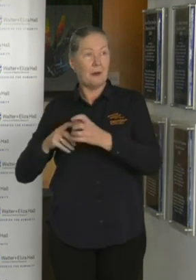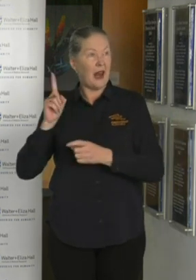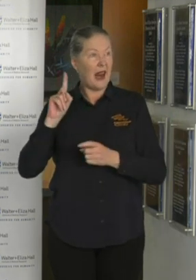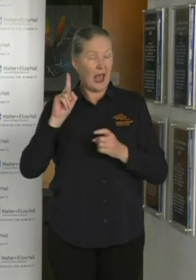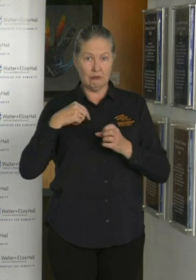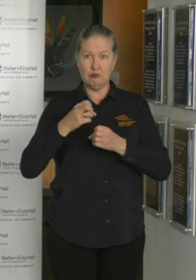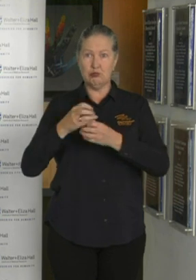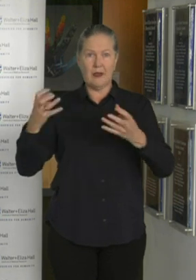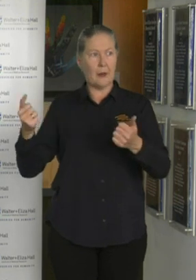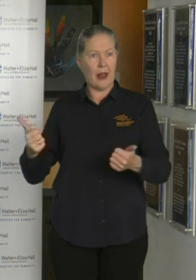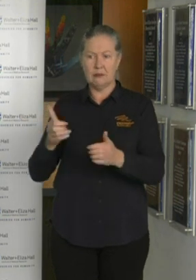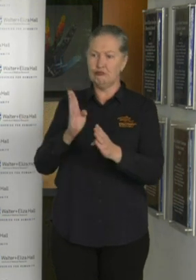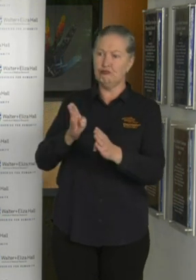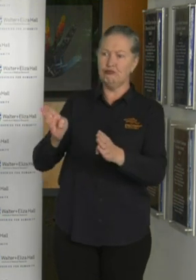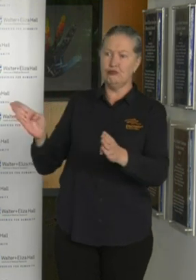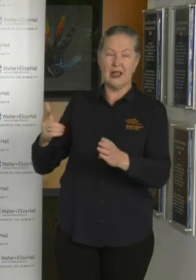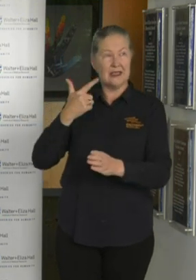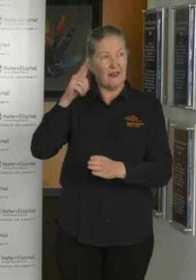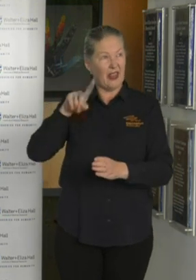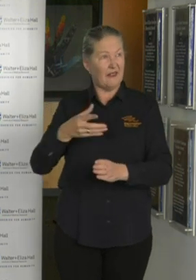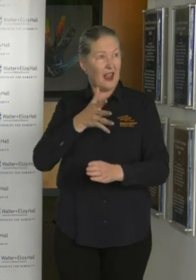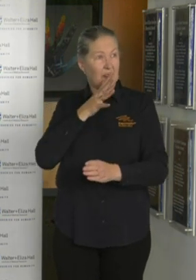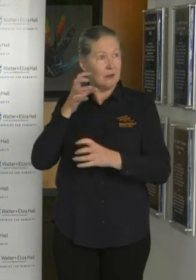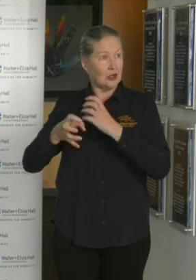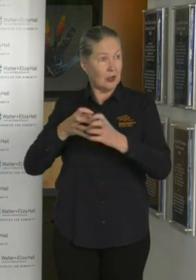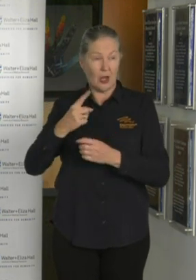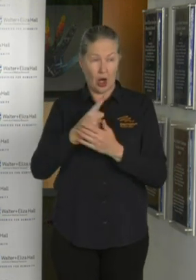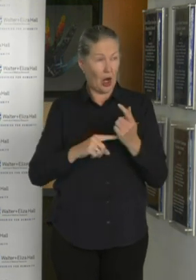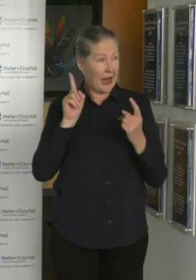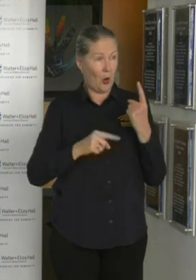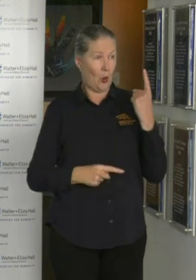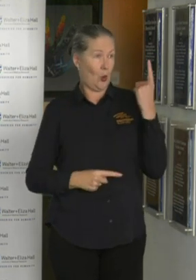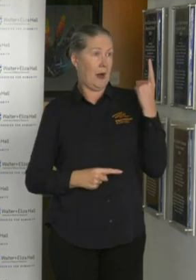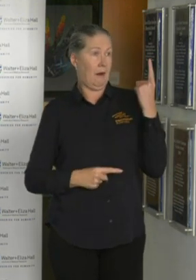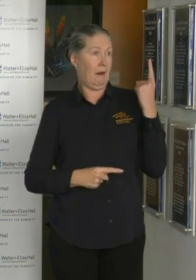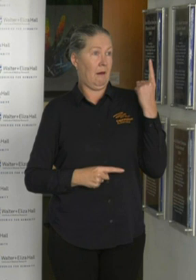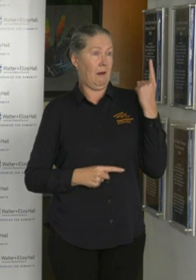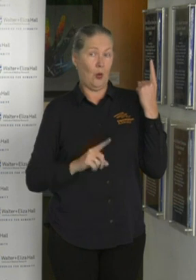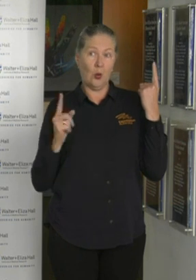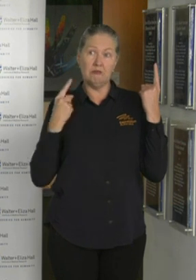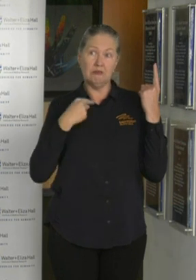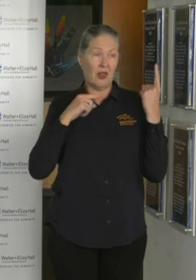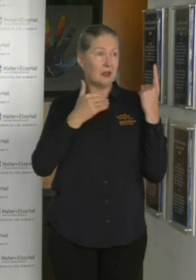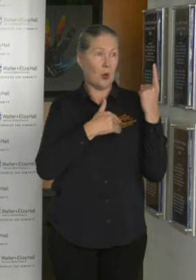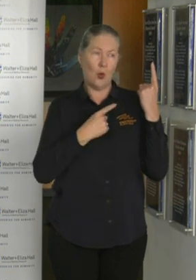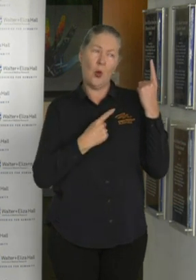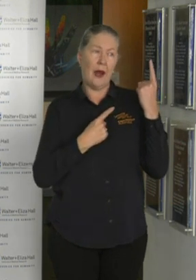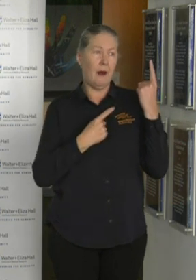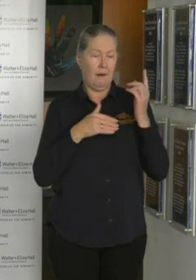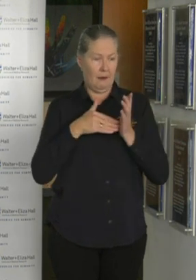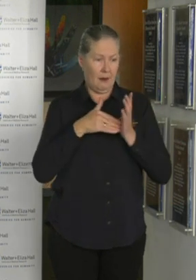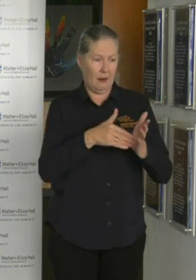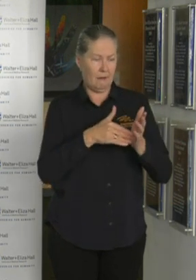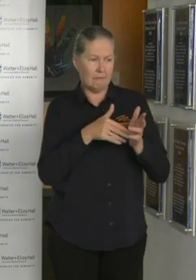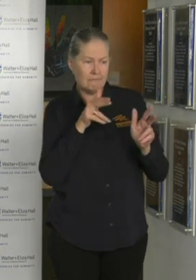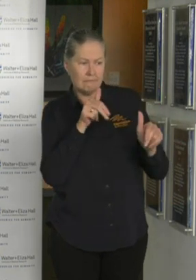7,500, but one known patient on the advice that I have this morning under ventilation. And we care for them,